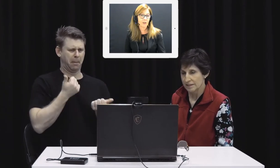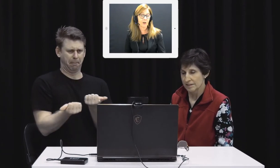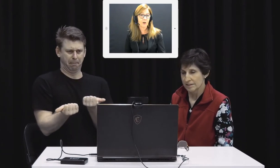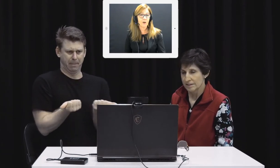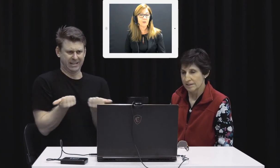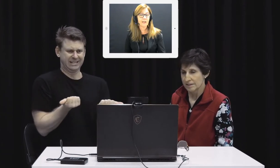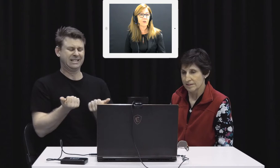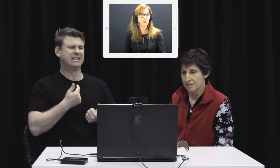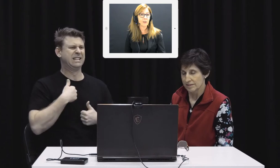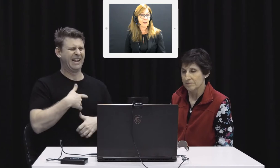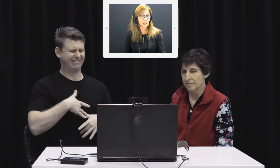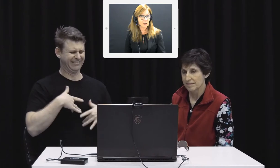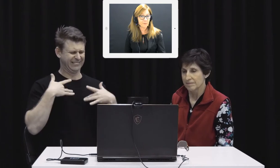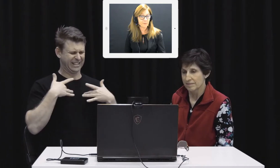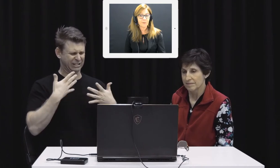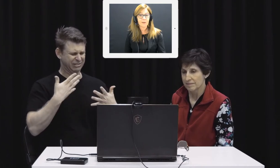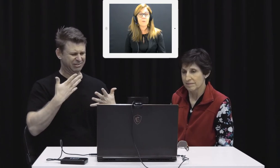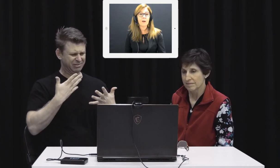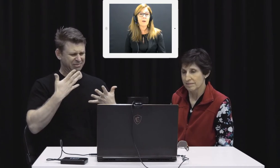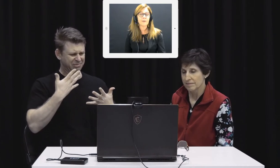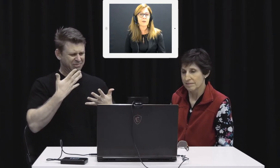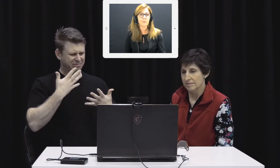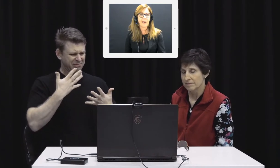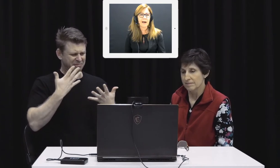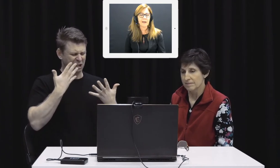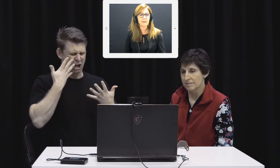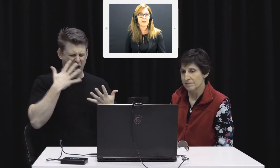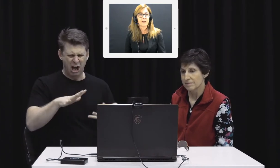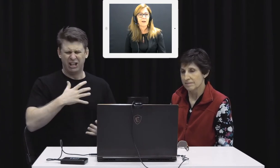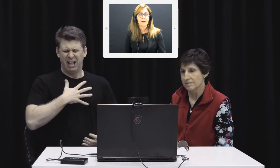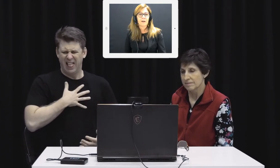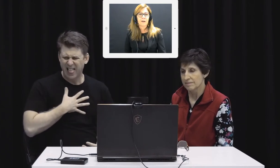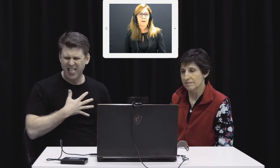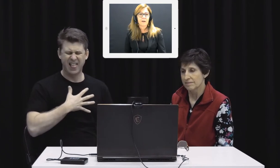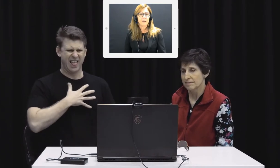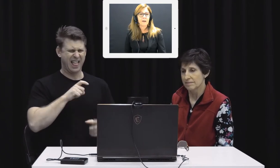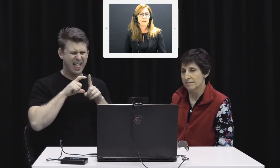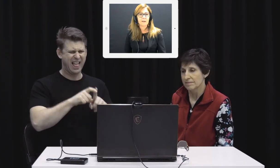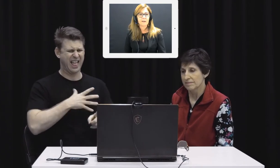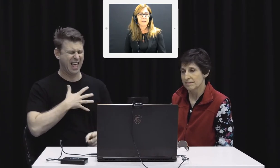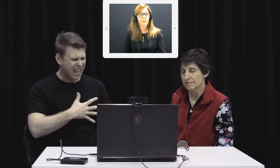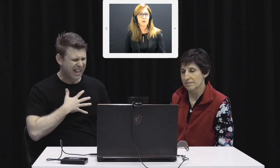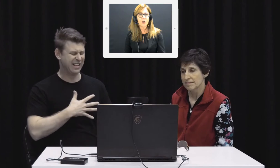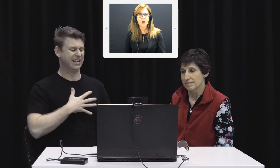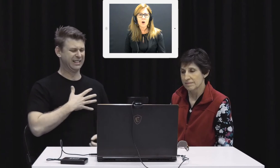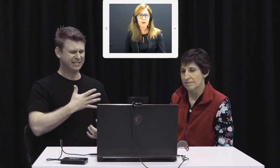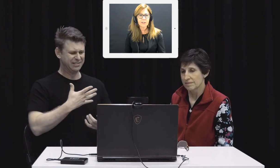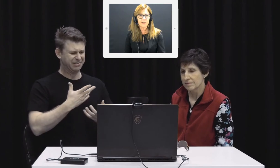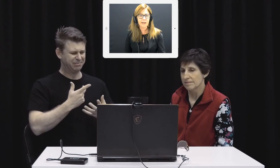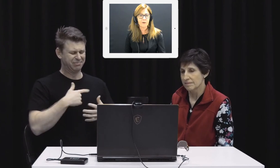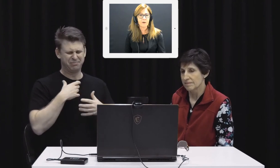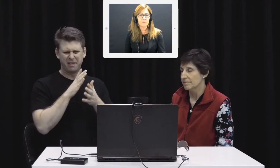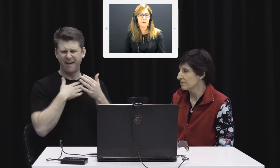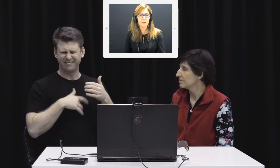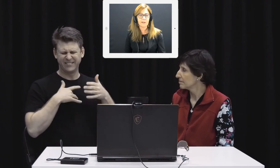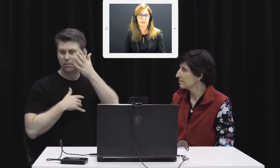Cornell to have a look at the beach. And while I was on the bus, it was so hot in there, and I